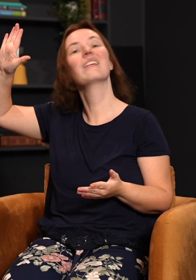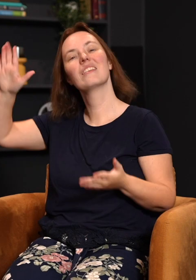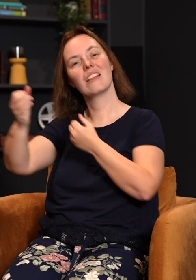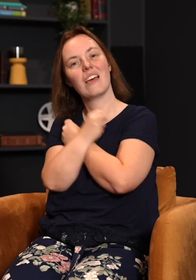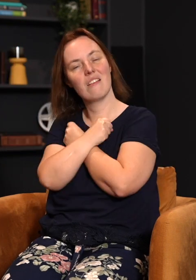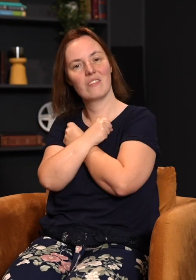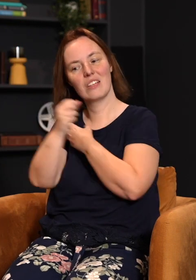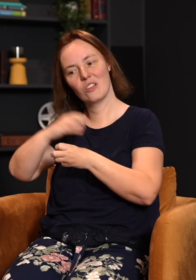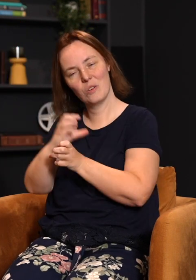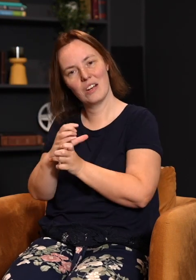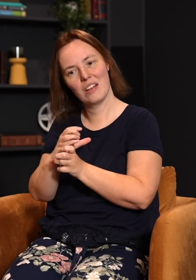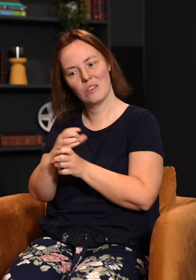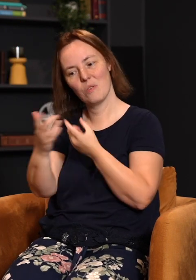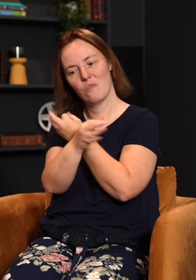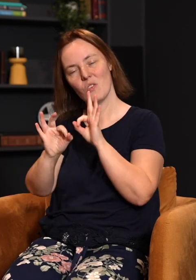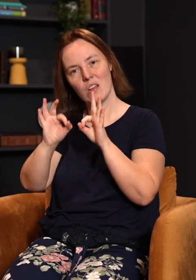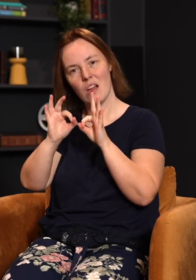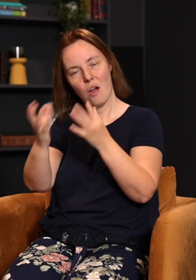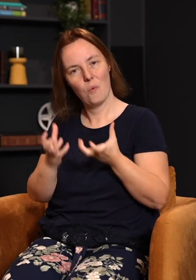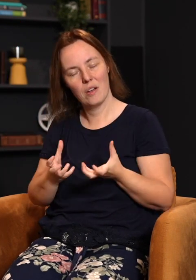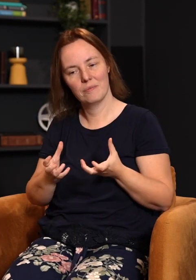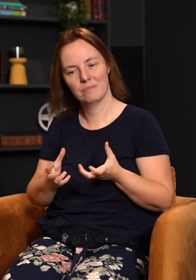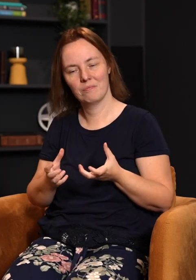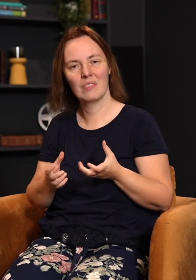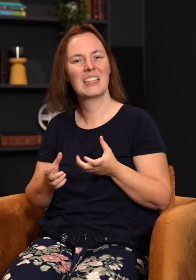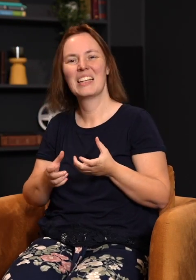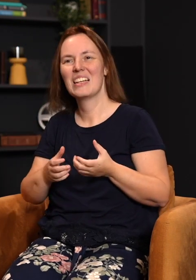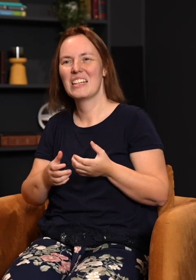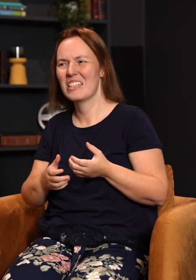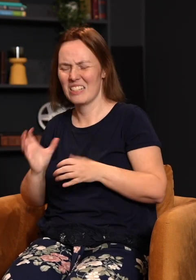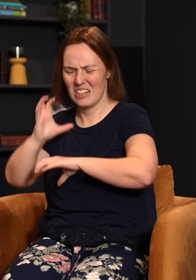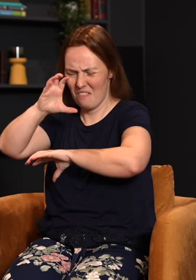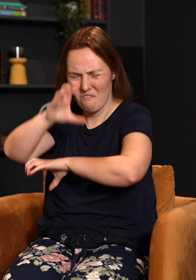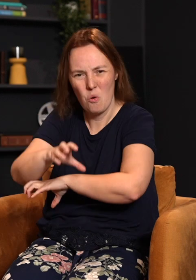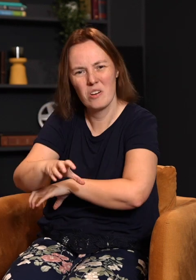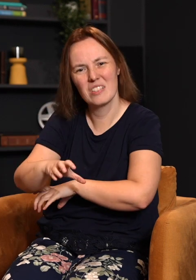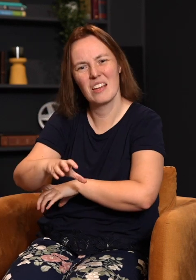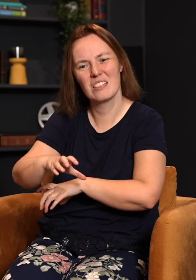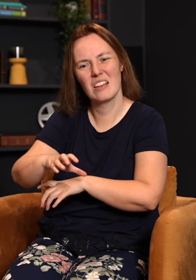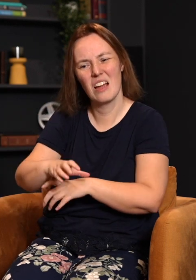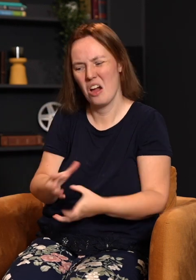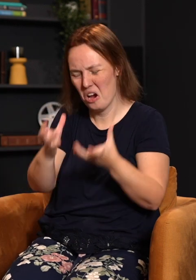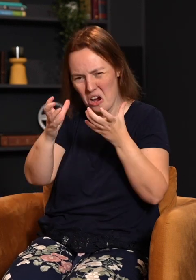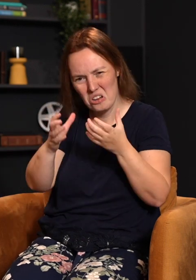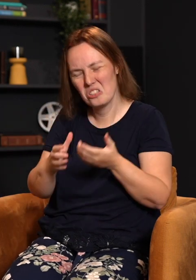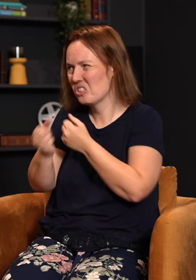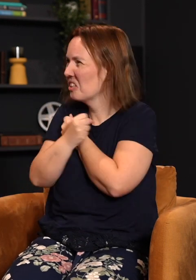us with what we call free will. What that means is that he didn't create us to be robots. He didn't impose on us a will to love him and say, you